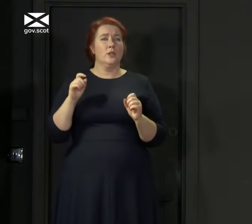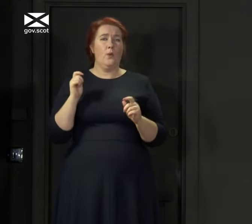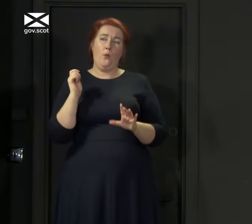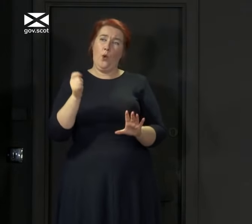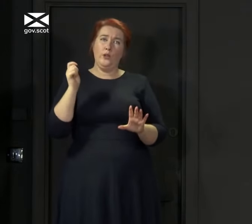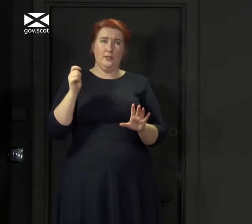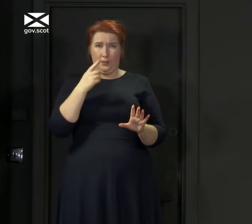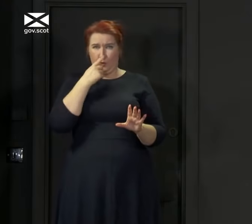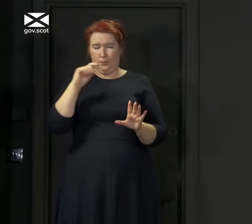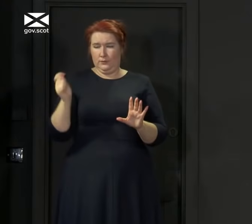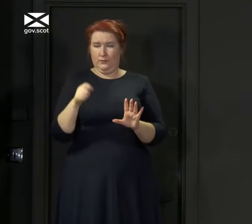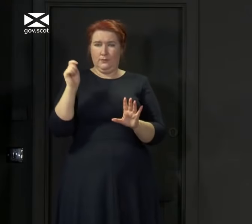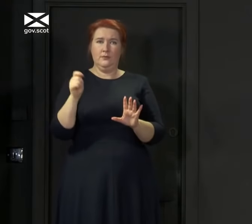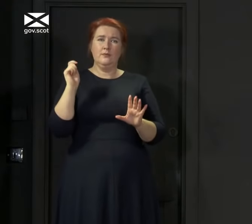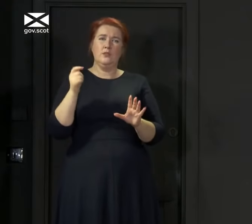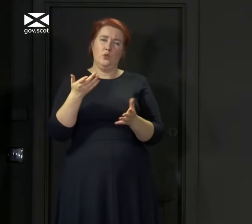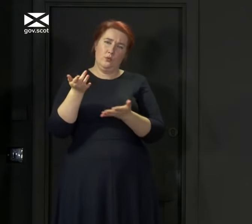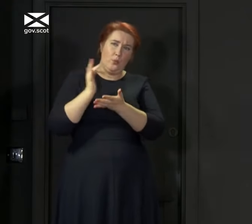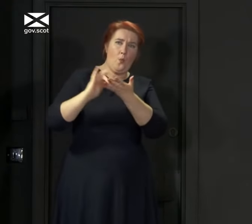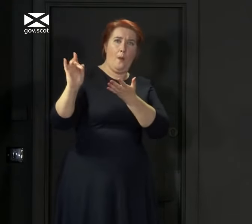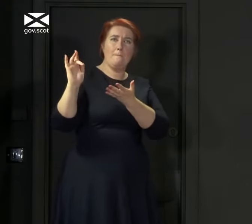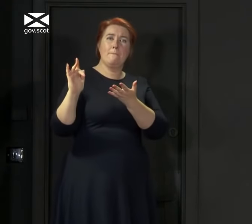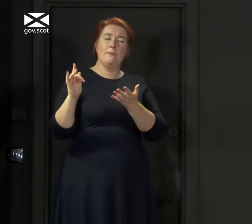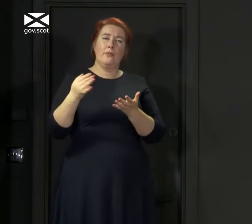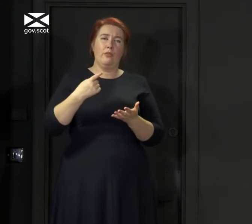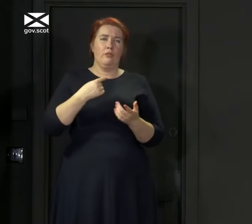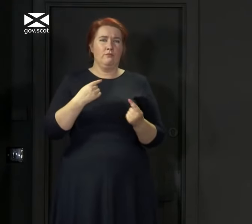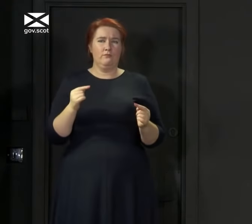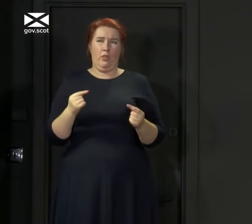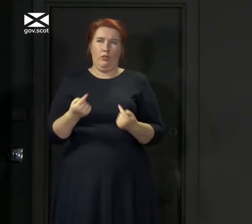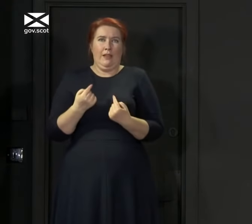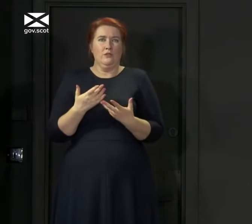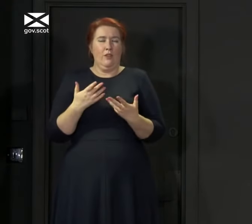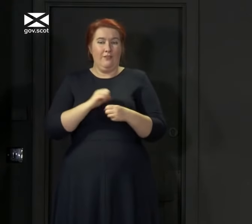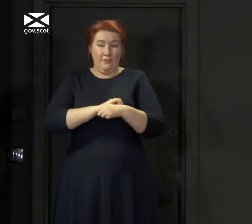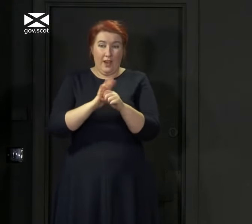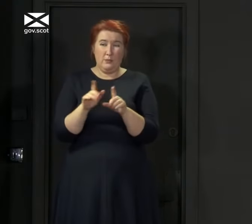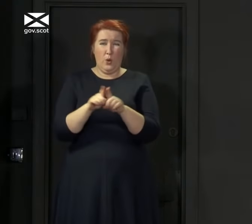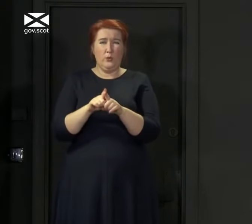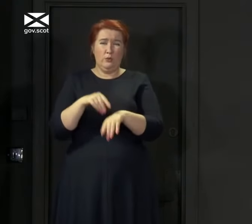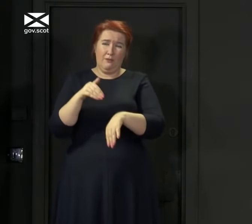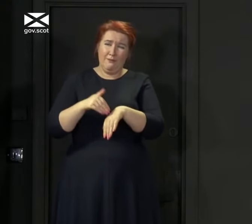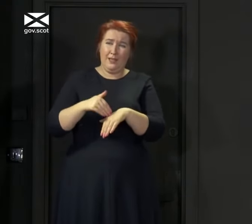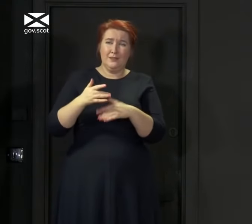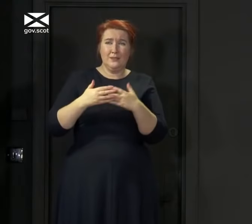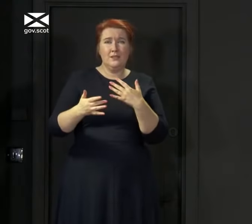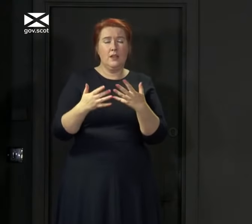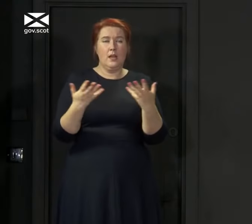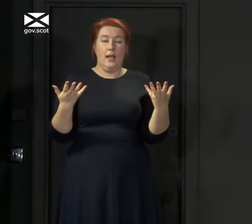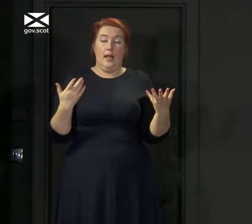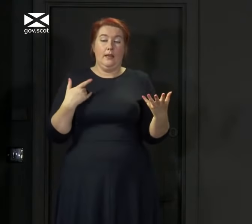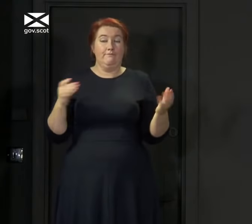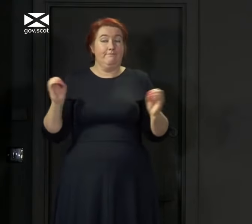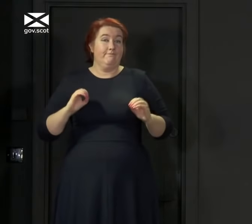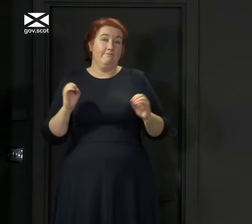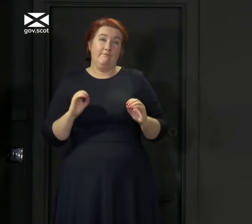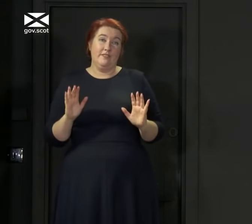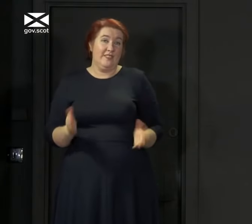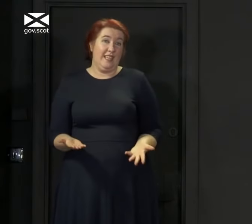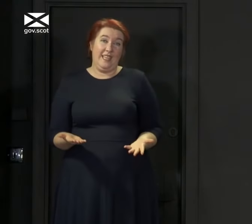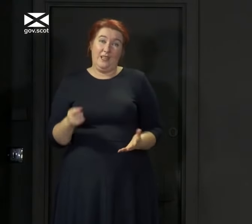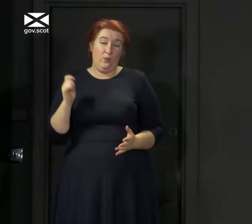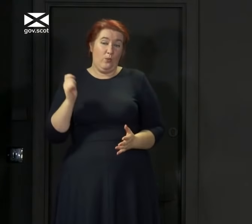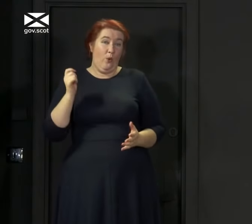not just the threat of the virus, but all of the implications and consequences of dealing with this virus. I don't. But we will work